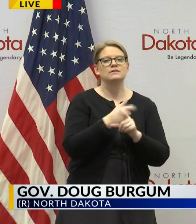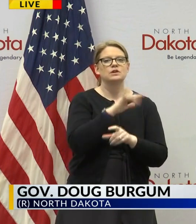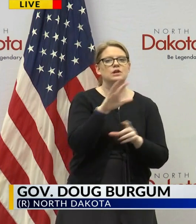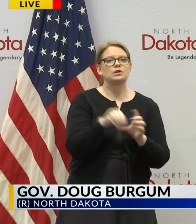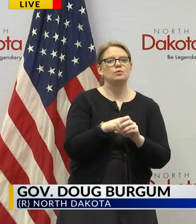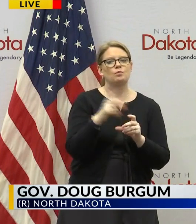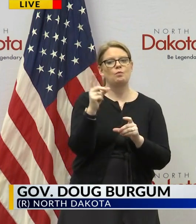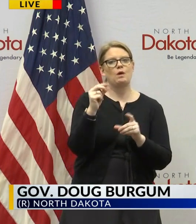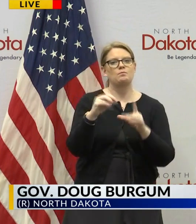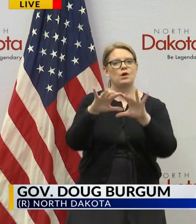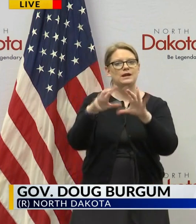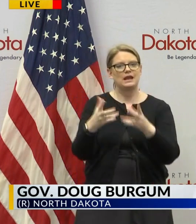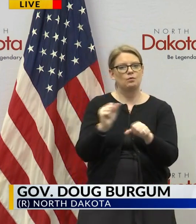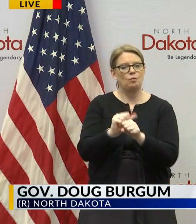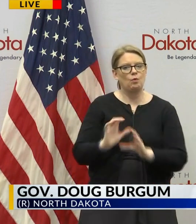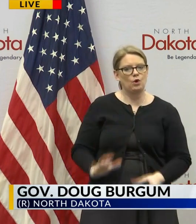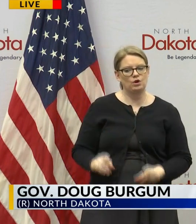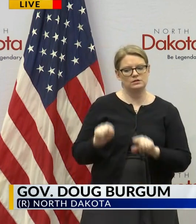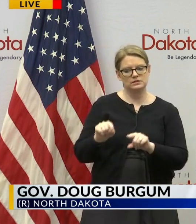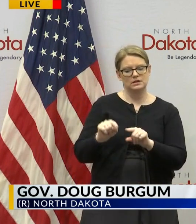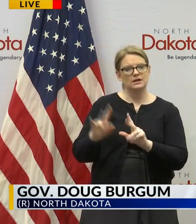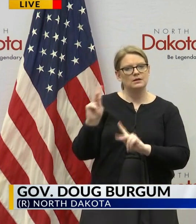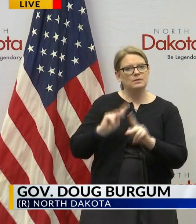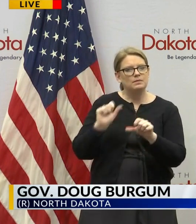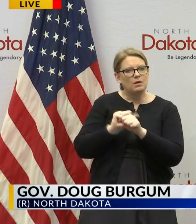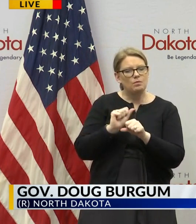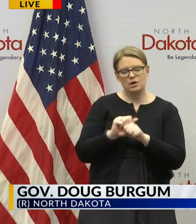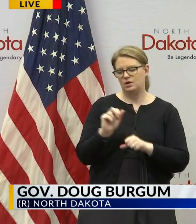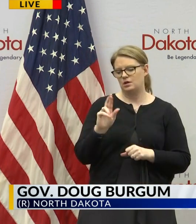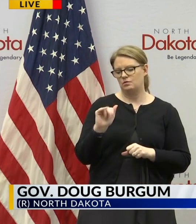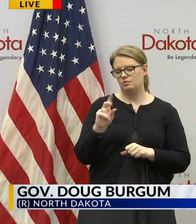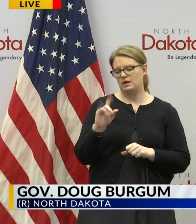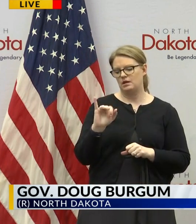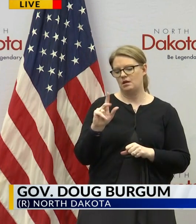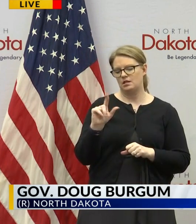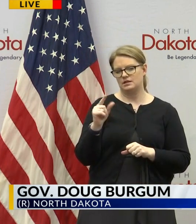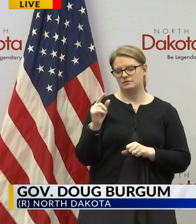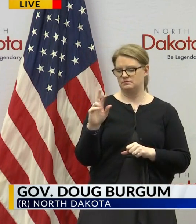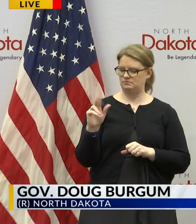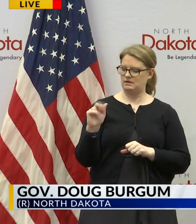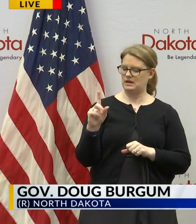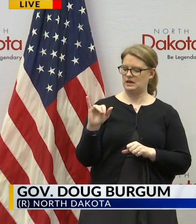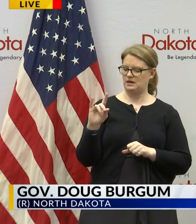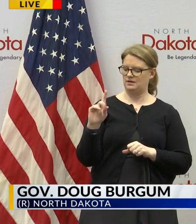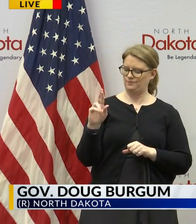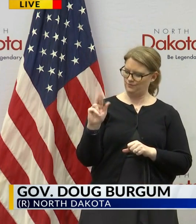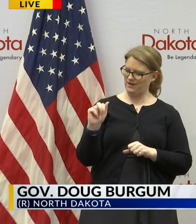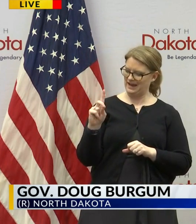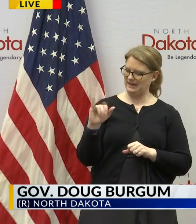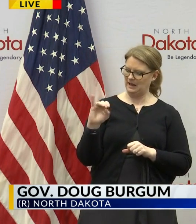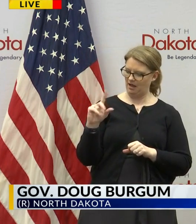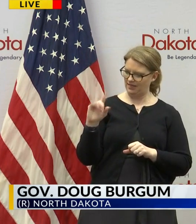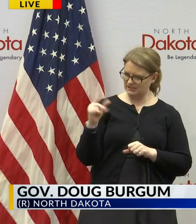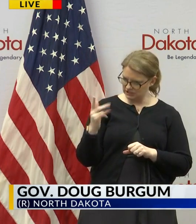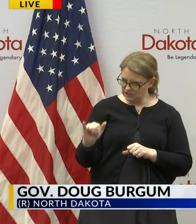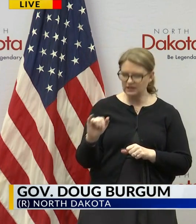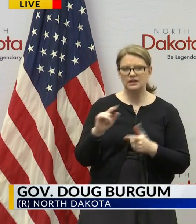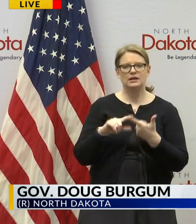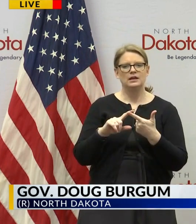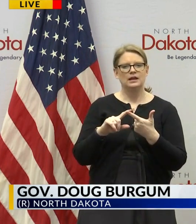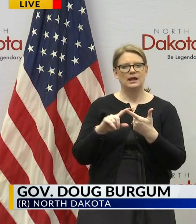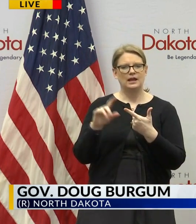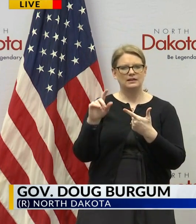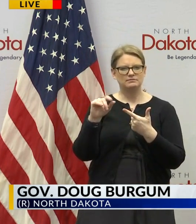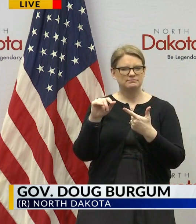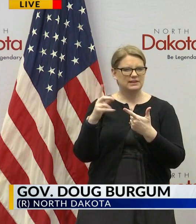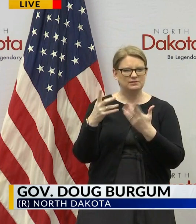more category of workers and that's folks that work in radiology and medical imagery including you know the med techs or the radiology